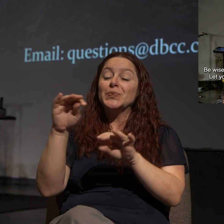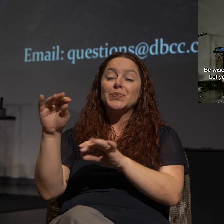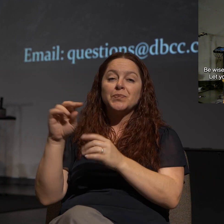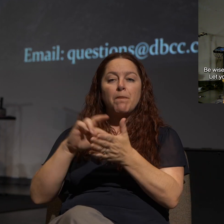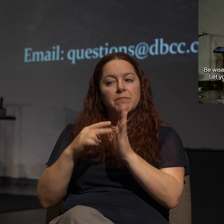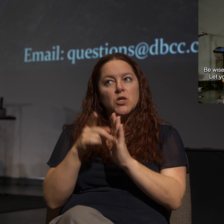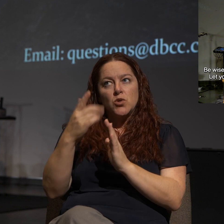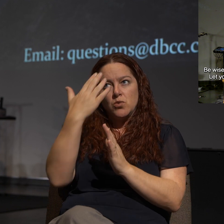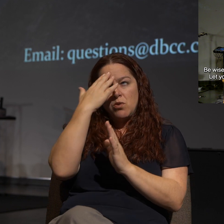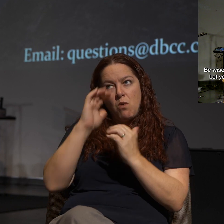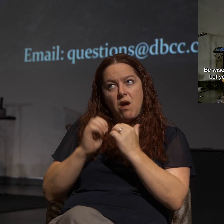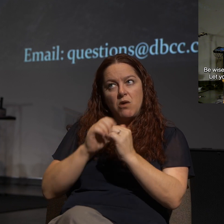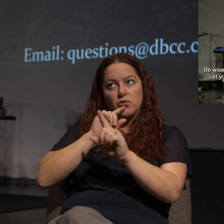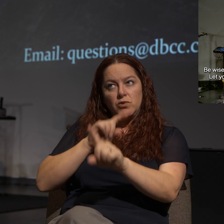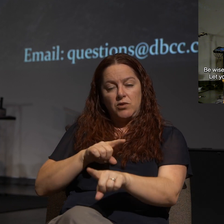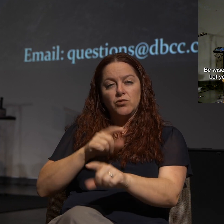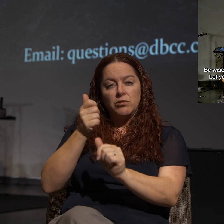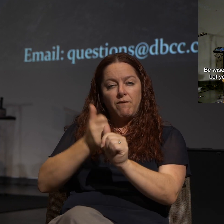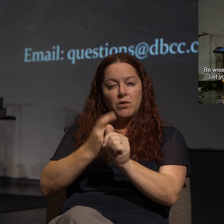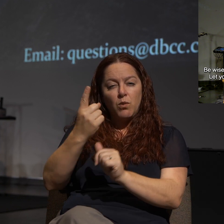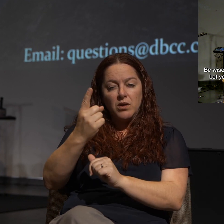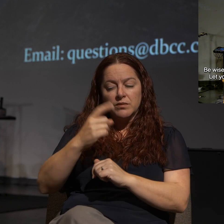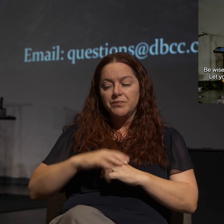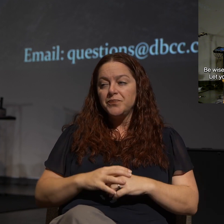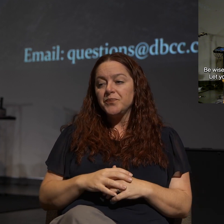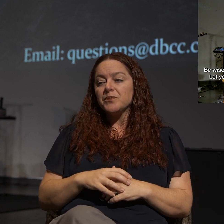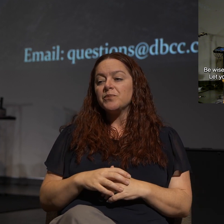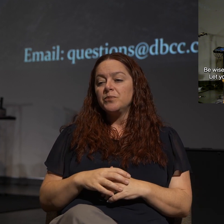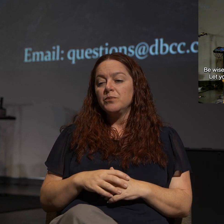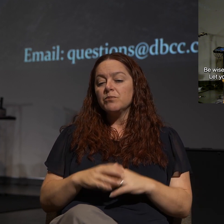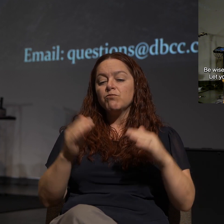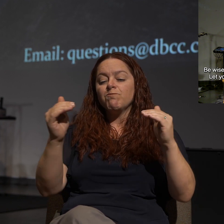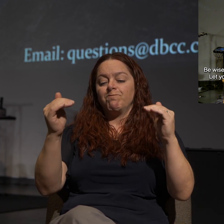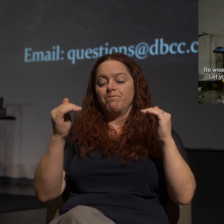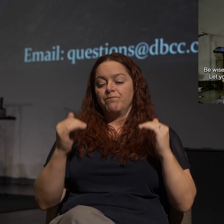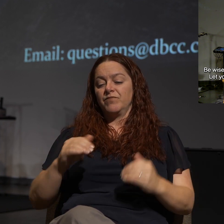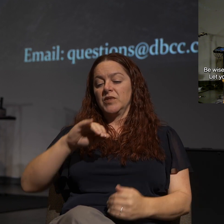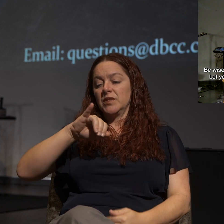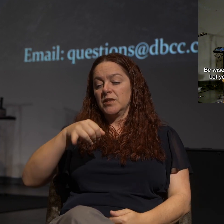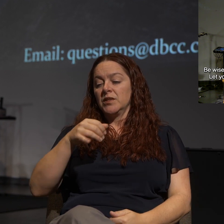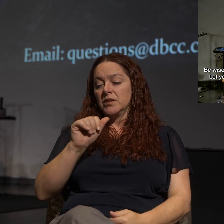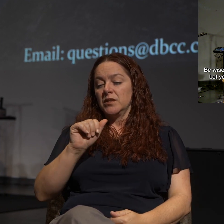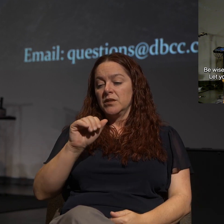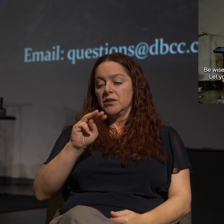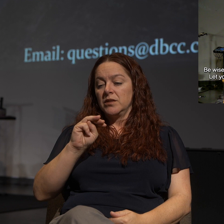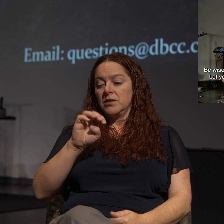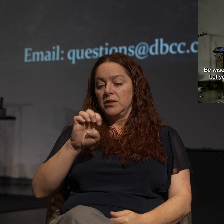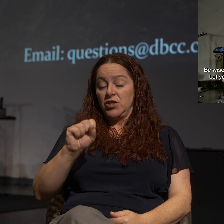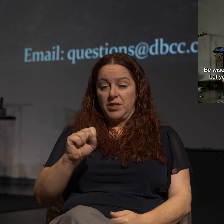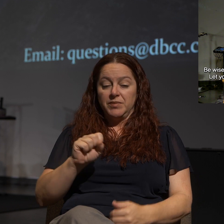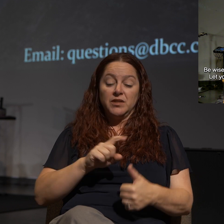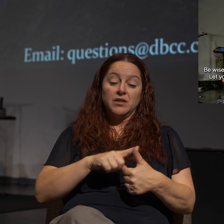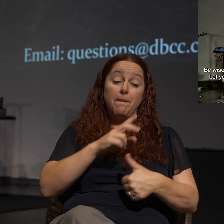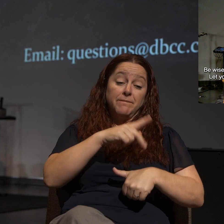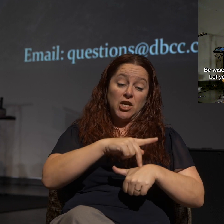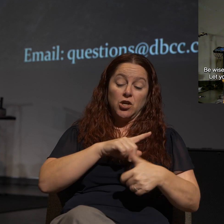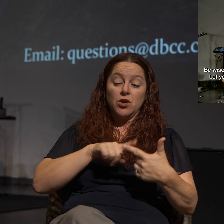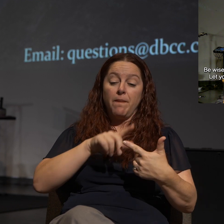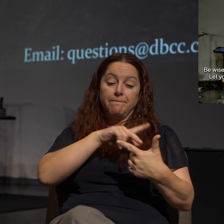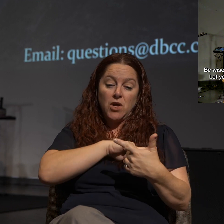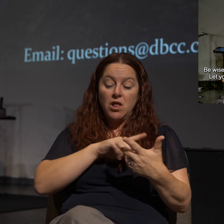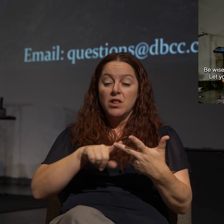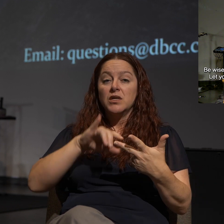may know how to answer everyone. And then James. So we've heard from Peter, we've heard from Paul, and now James.